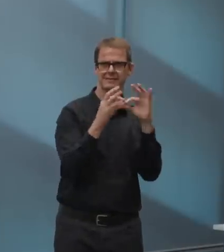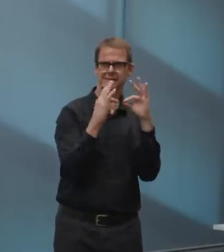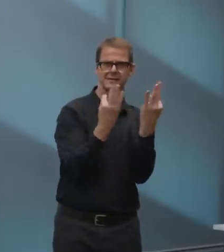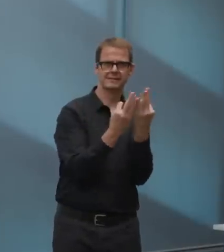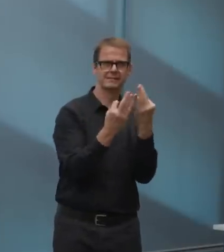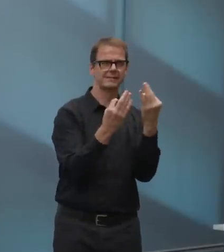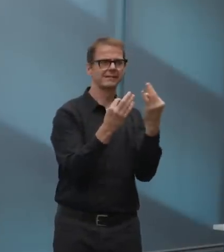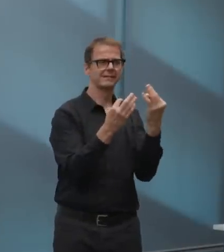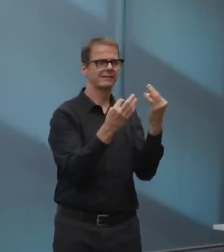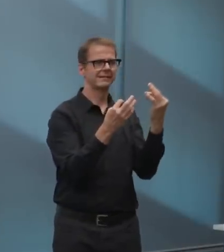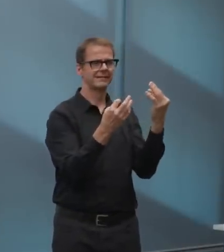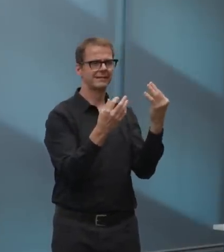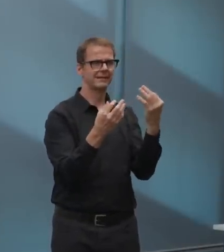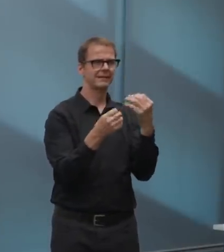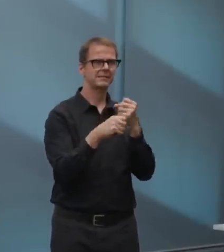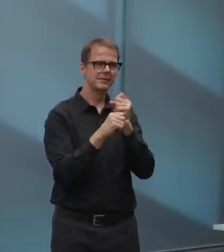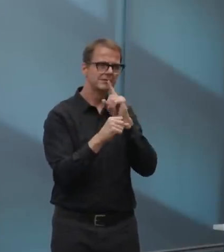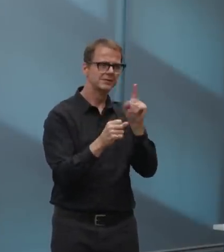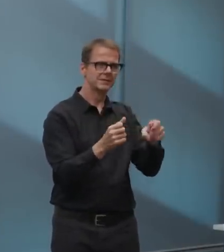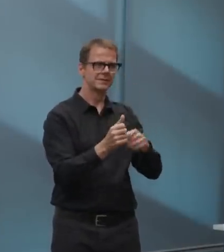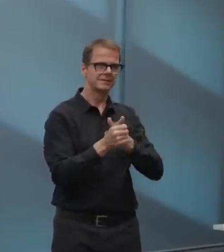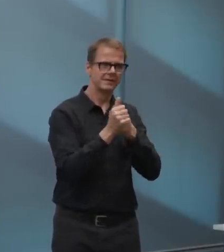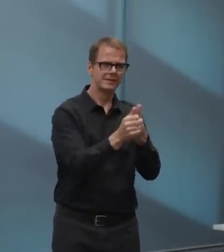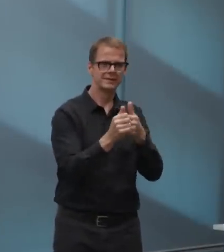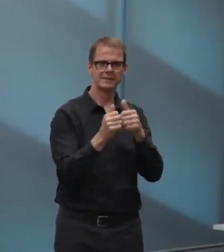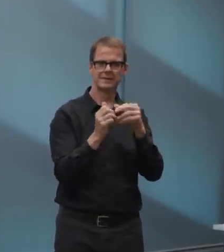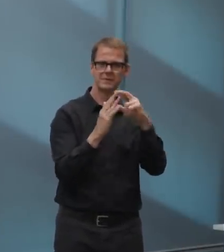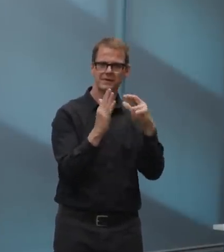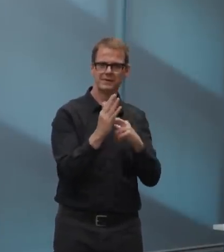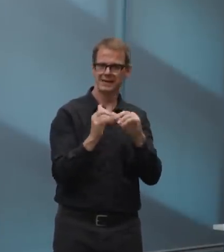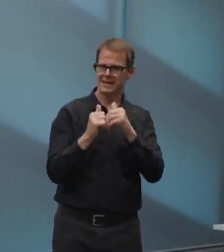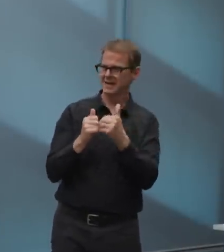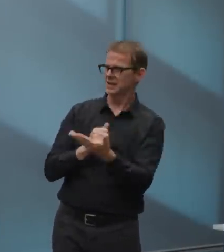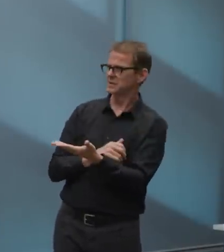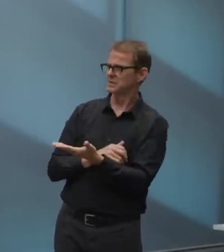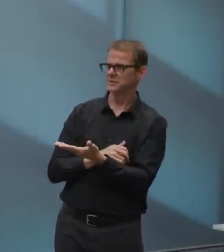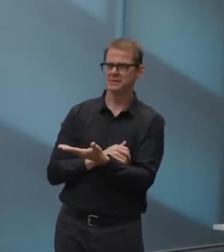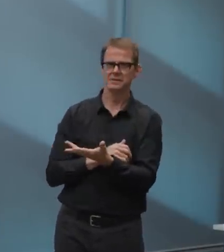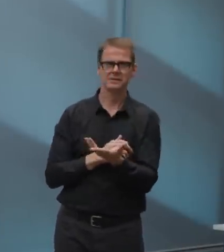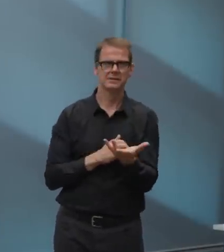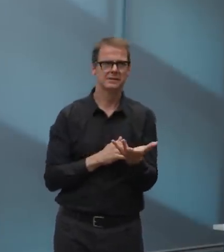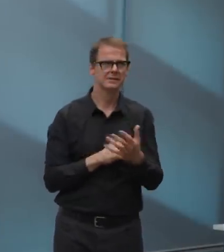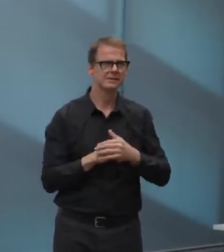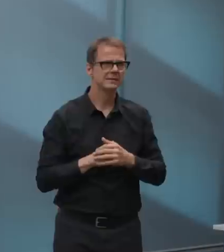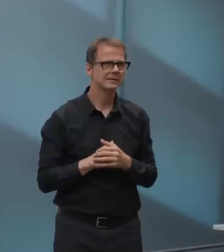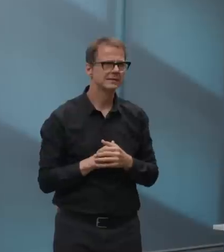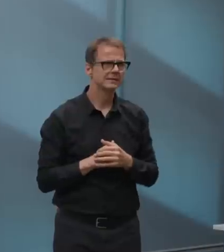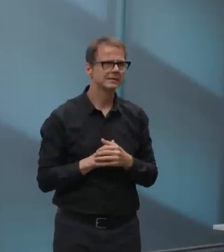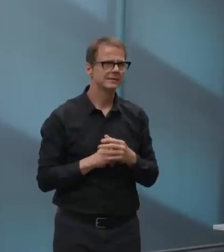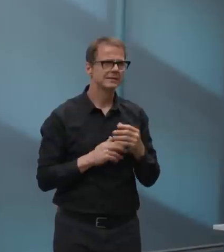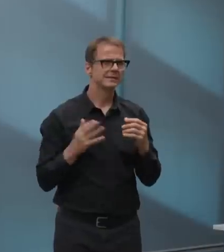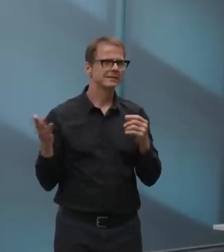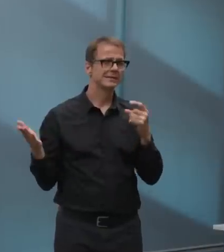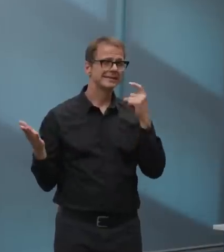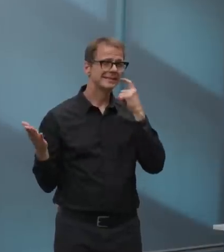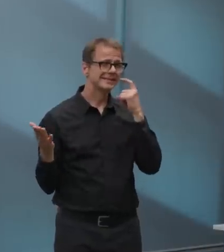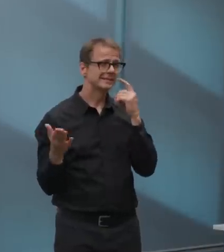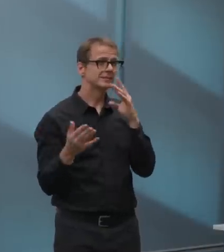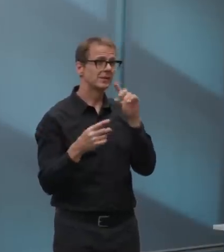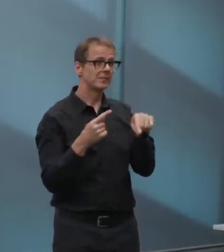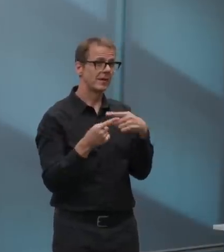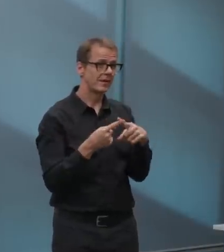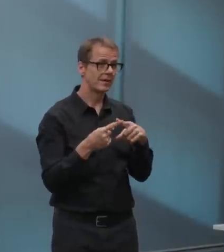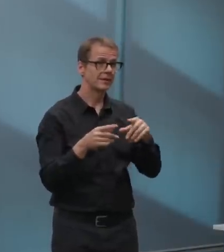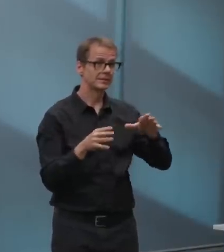Um, and, and I mentioned, uh, skateboard parks, but the question did come up at EAC today about basketball courts, and we've